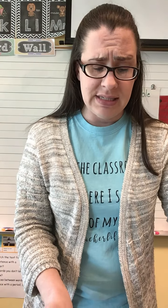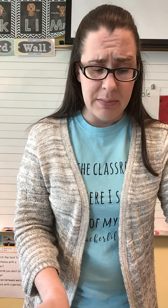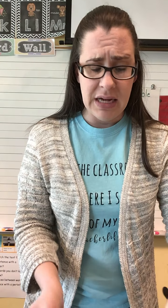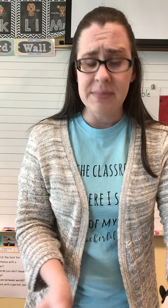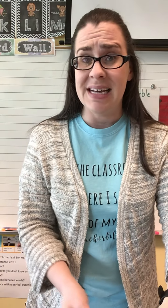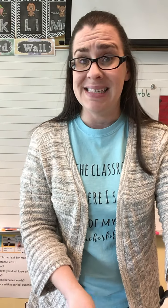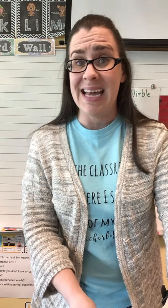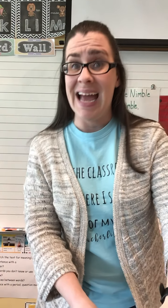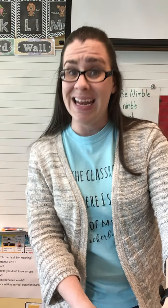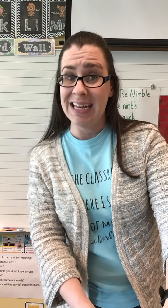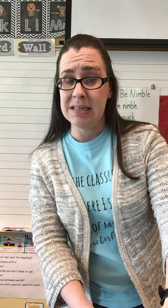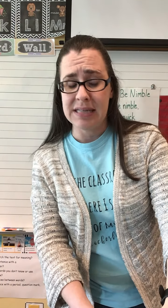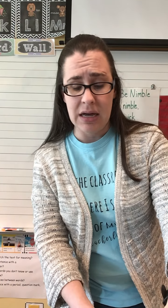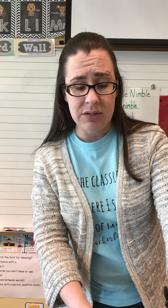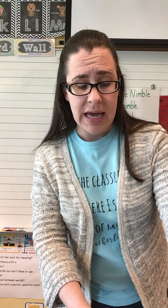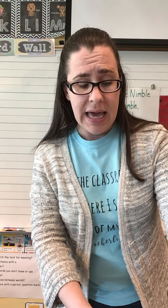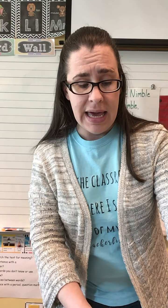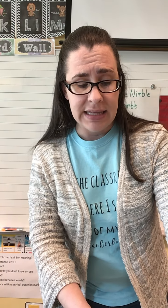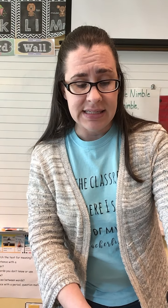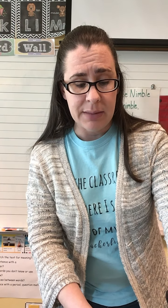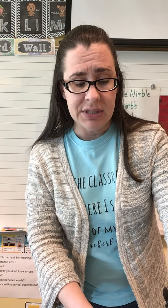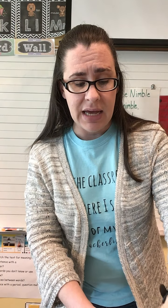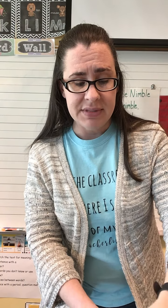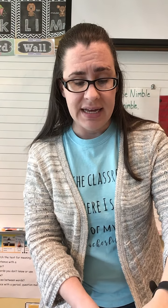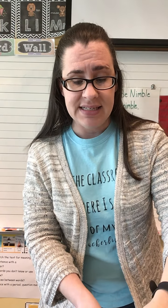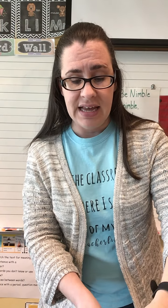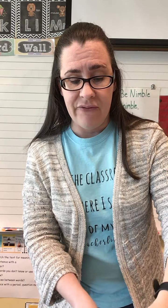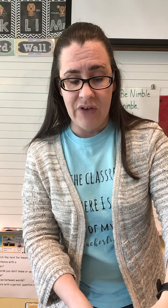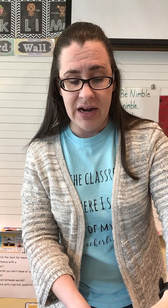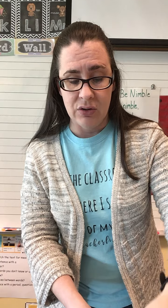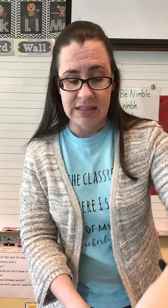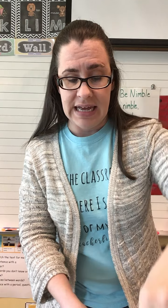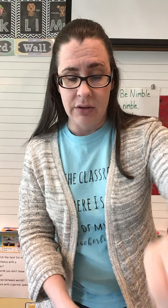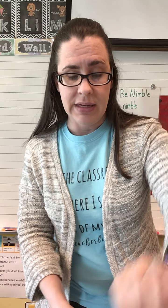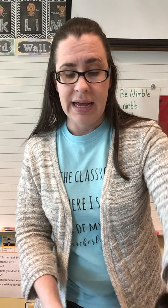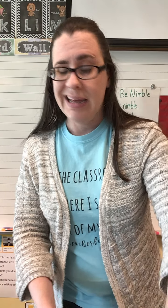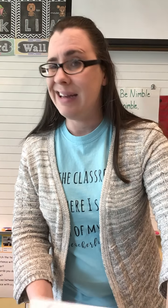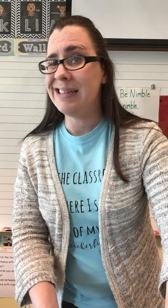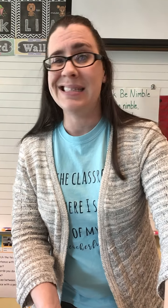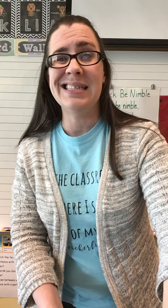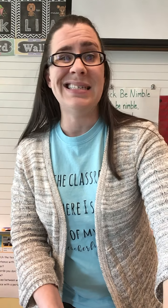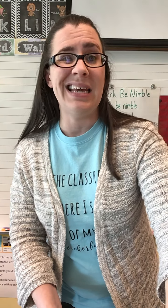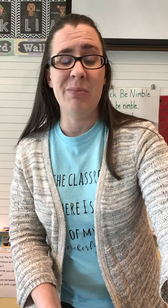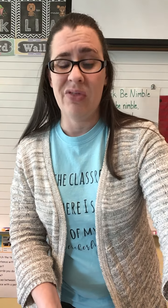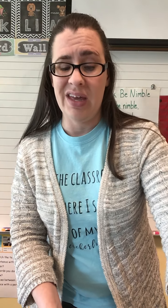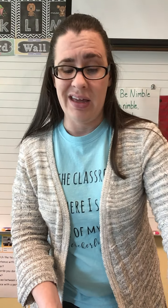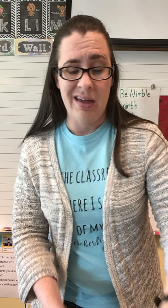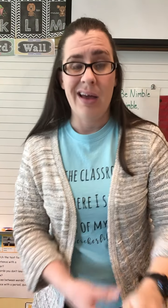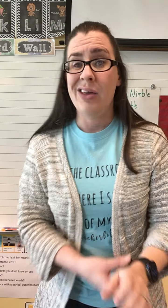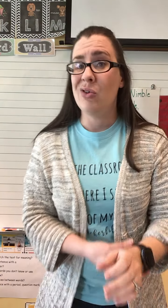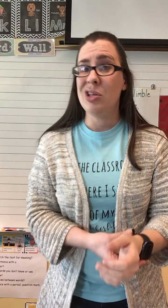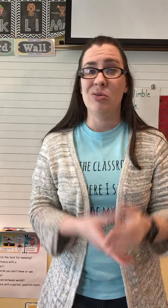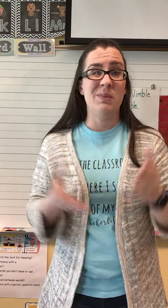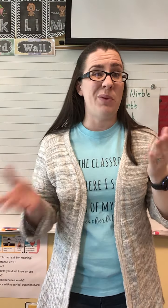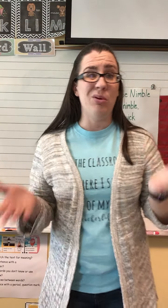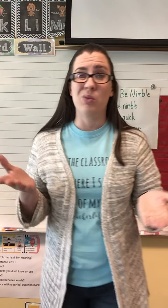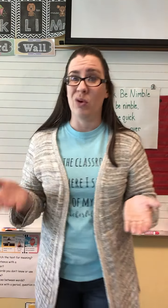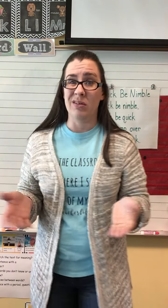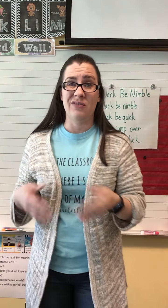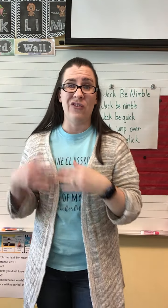sometimes I say ending sound, and sometimes I say final sound. It is the same thing. You can use both words for